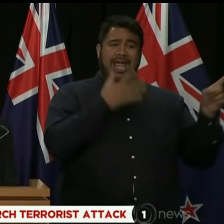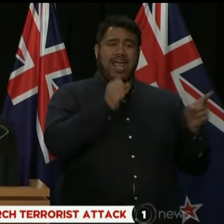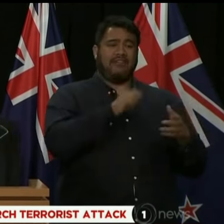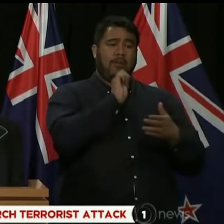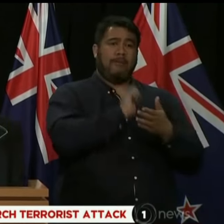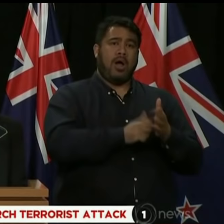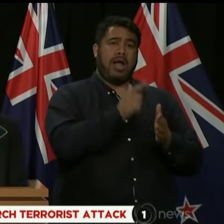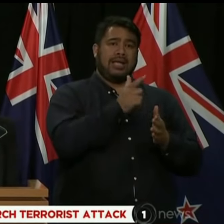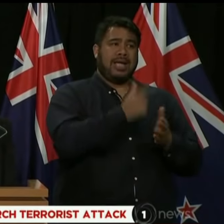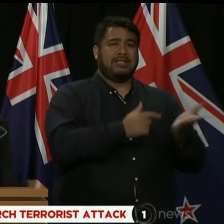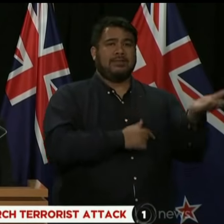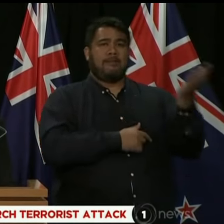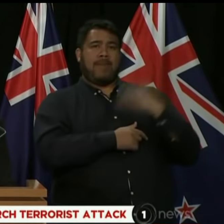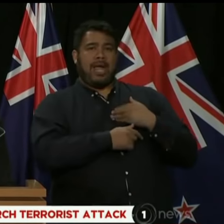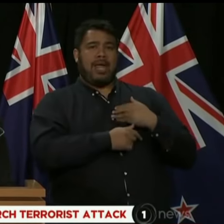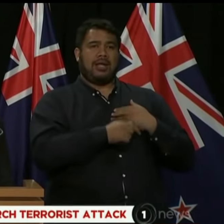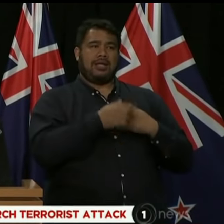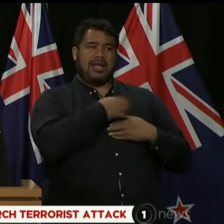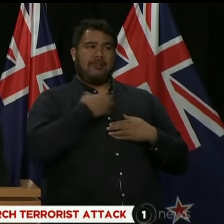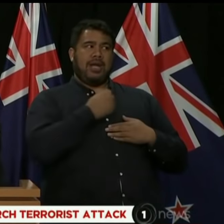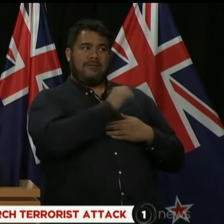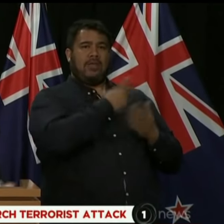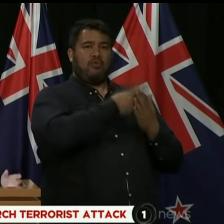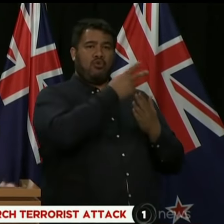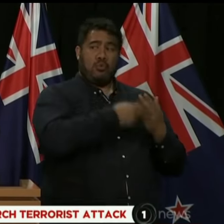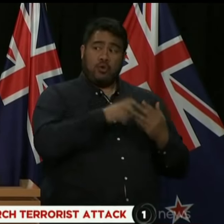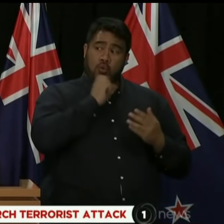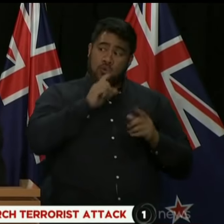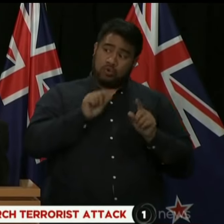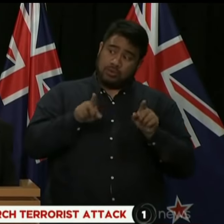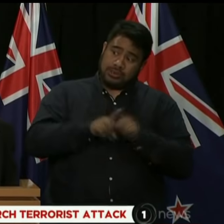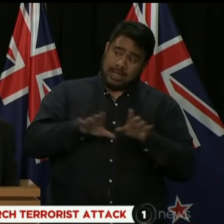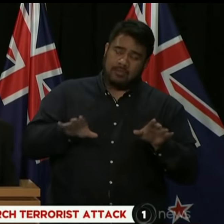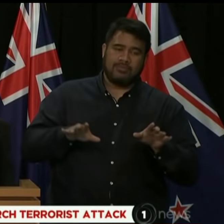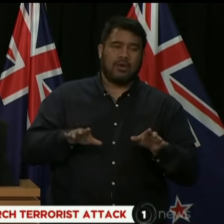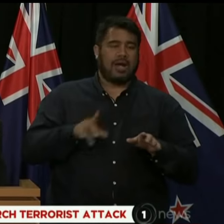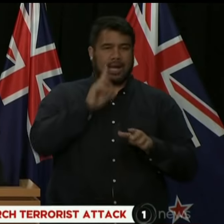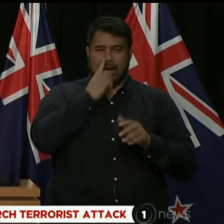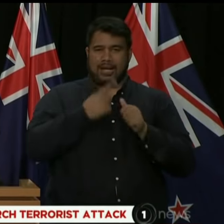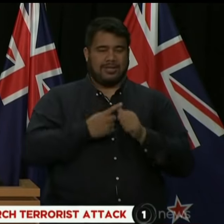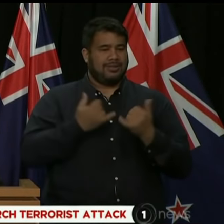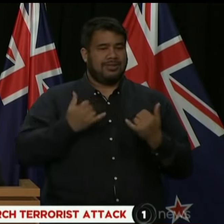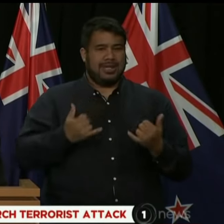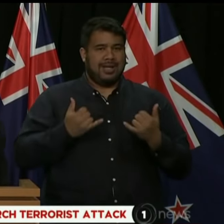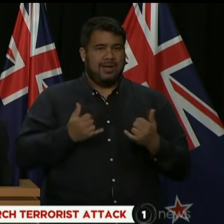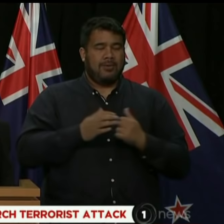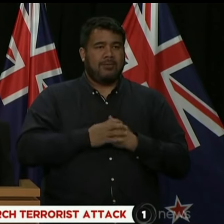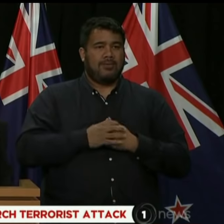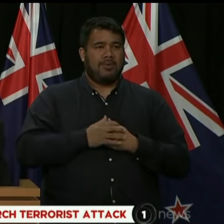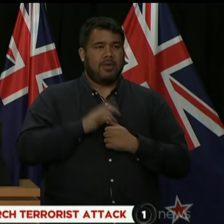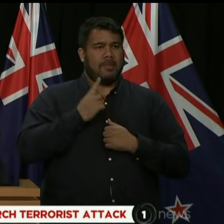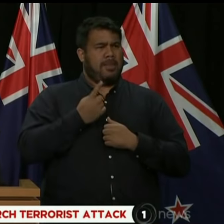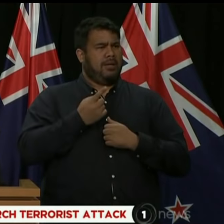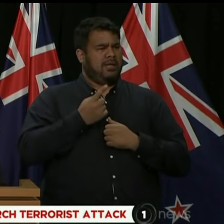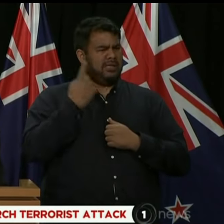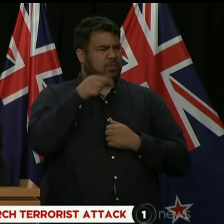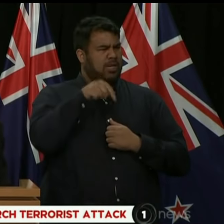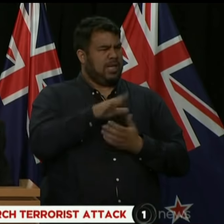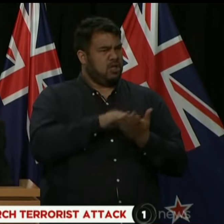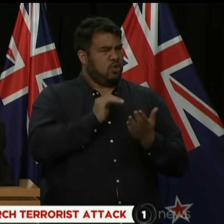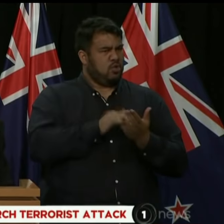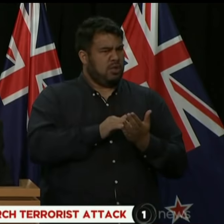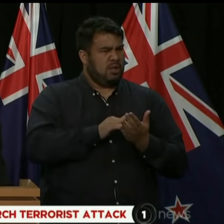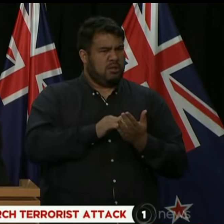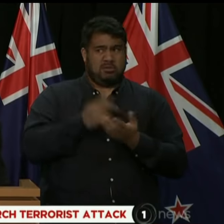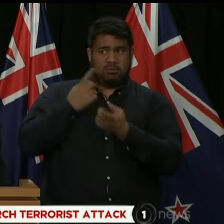a bit too early for me to say at this point, but again, as soon as New Zealanders hear that someone was legally able to acquire, as I'm